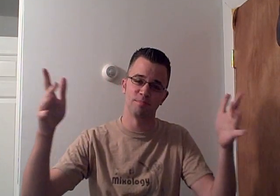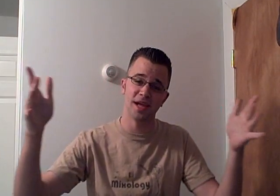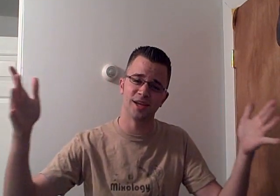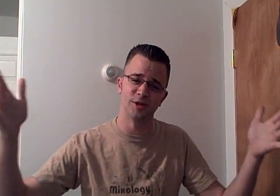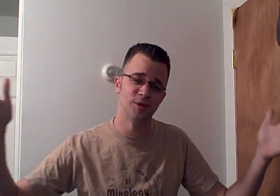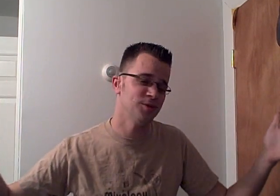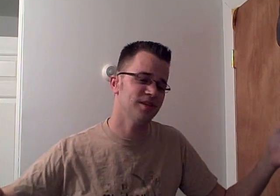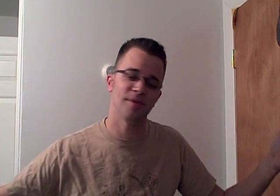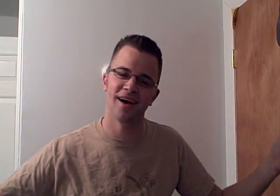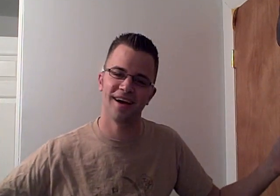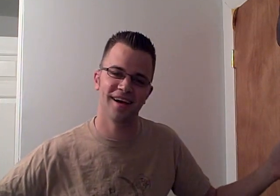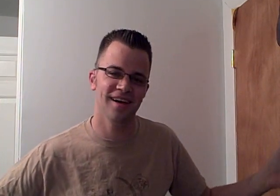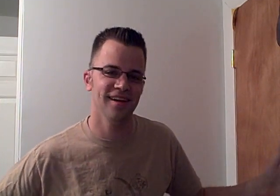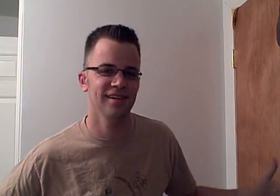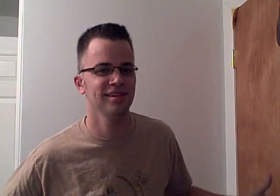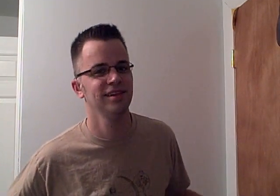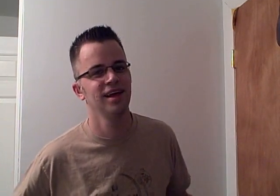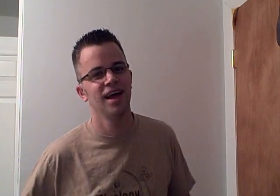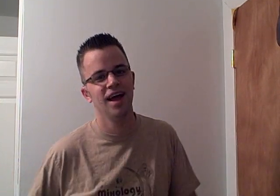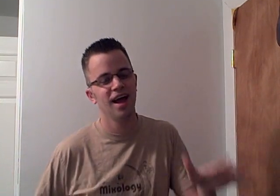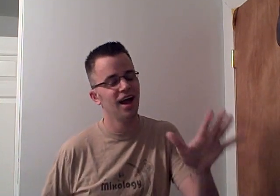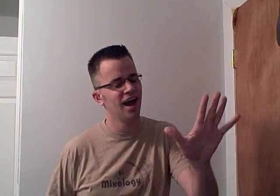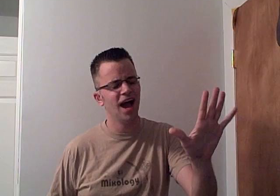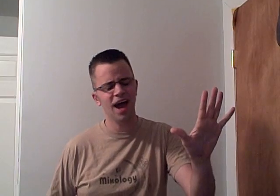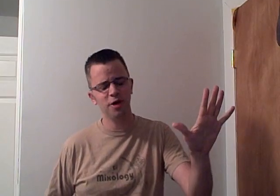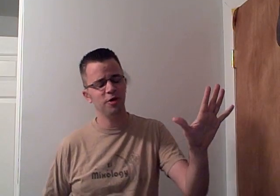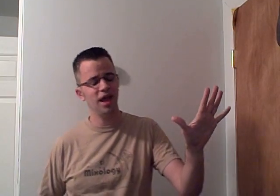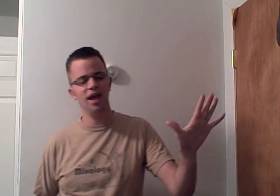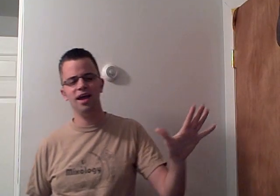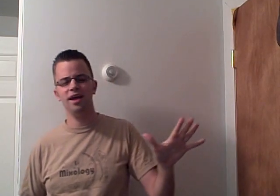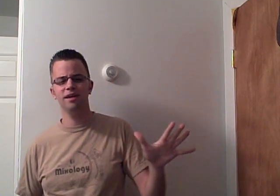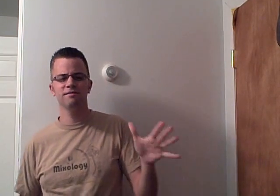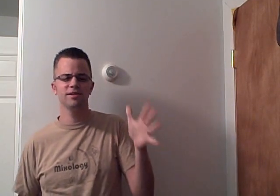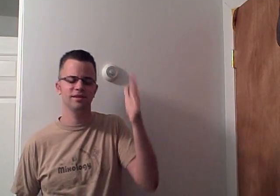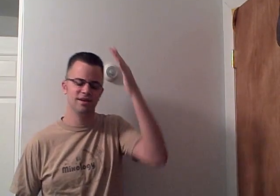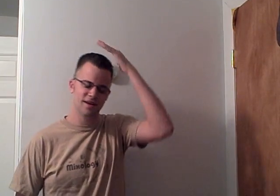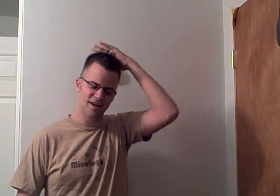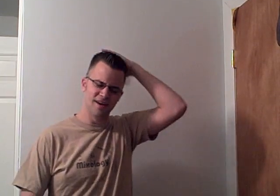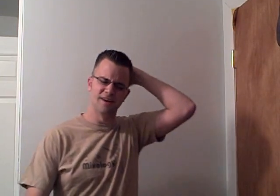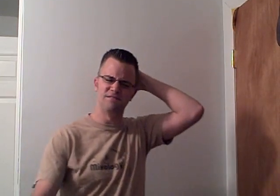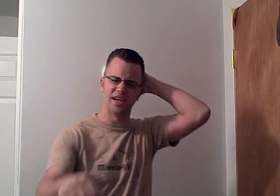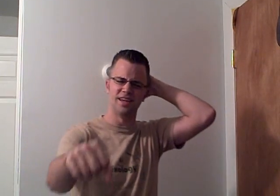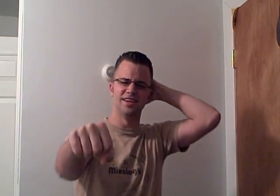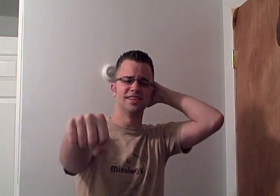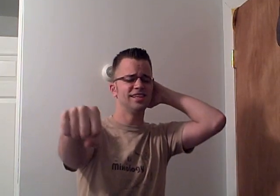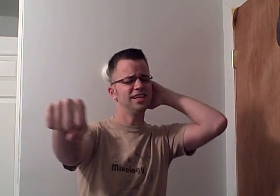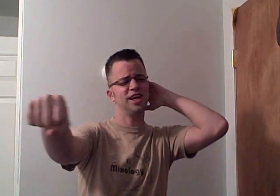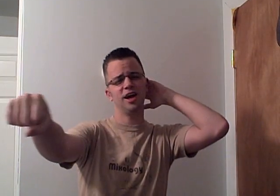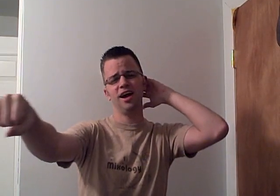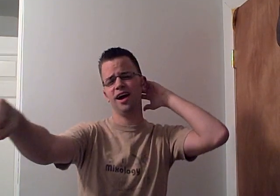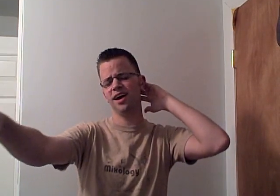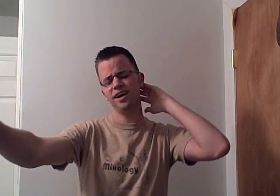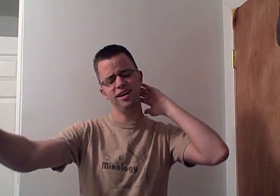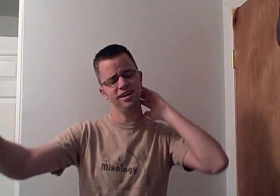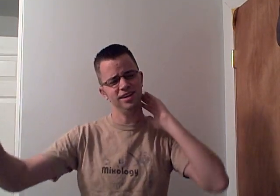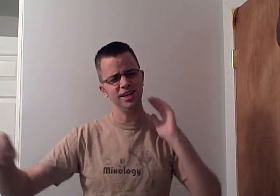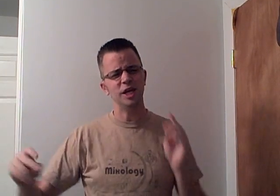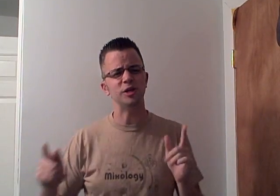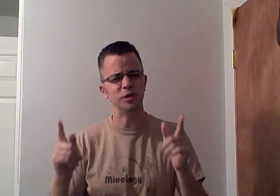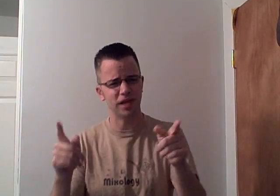make you smile. I don't have a fancy car to